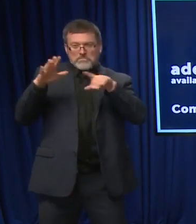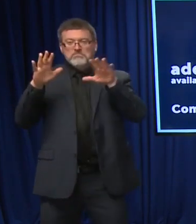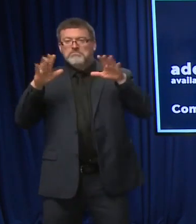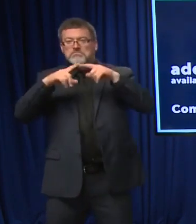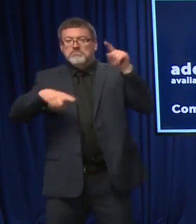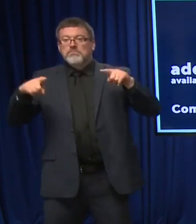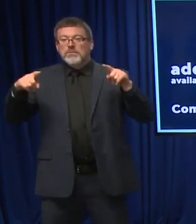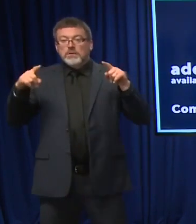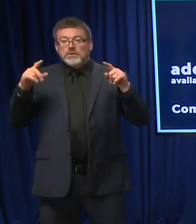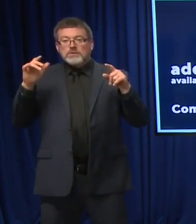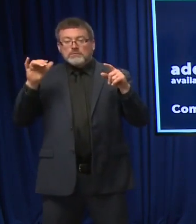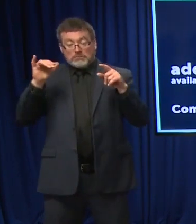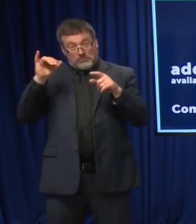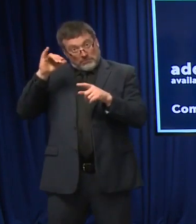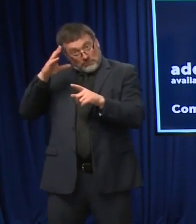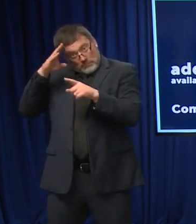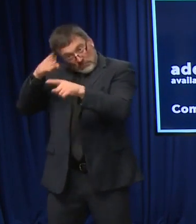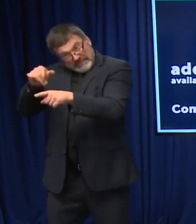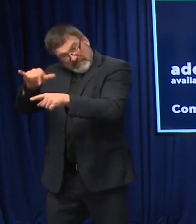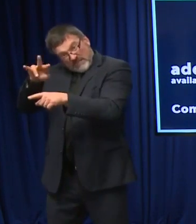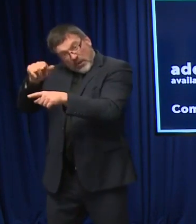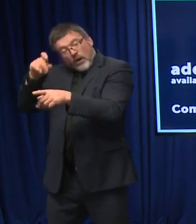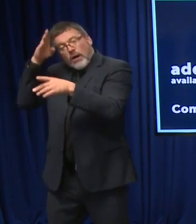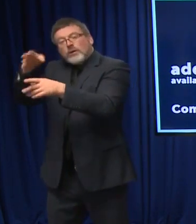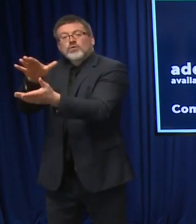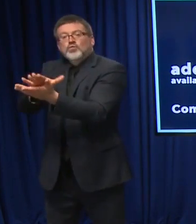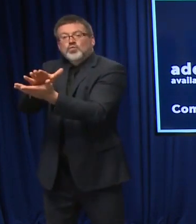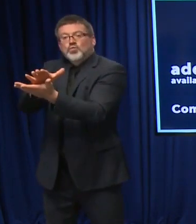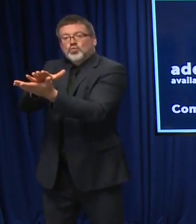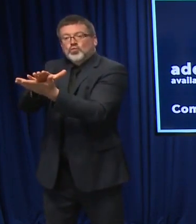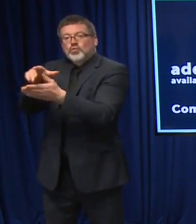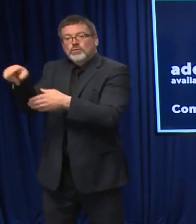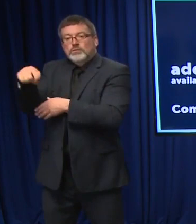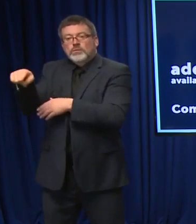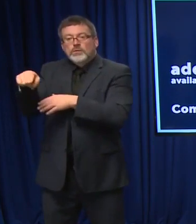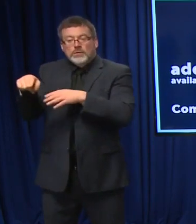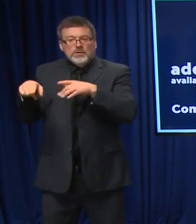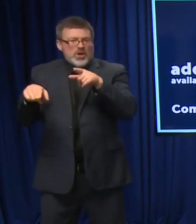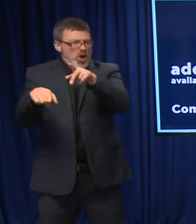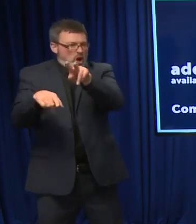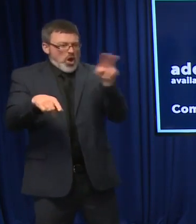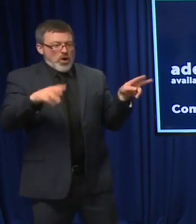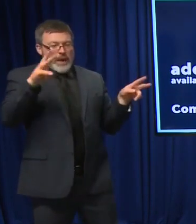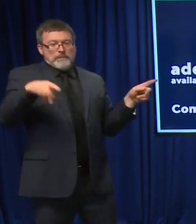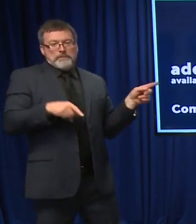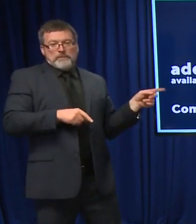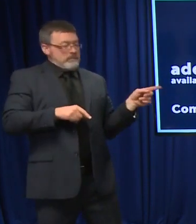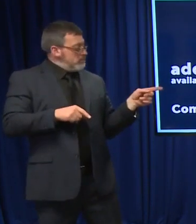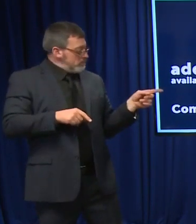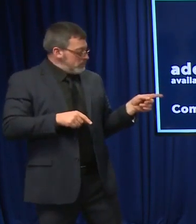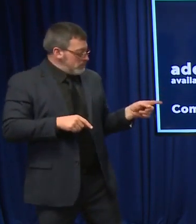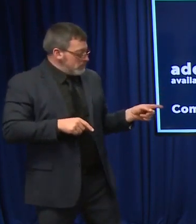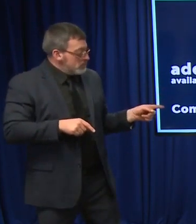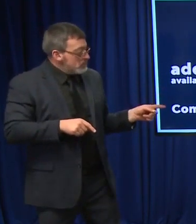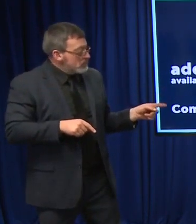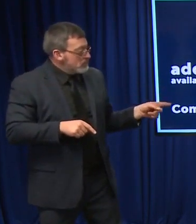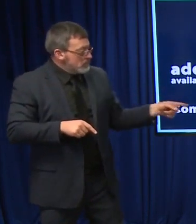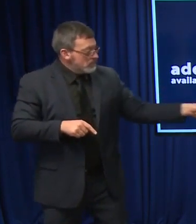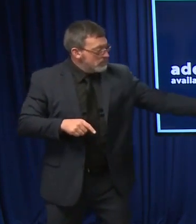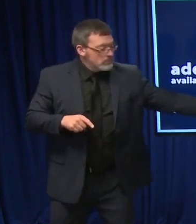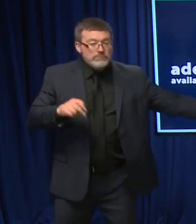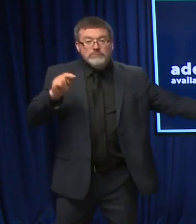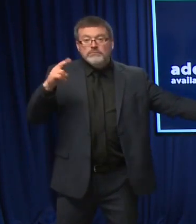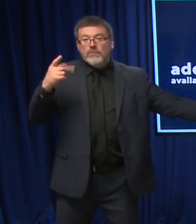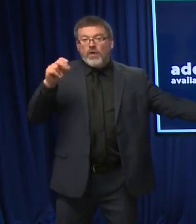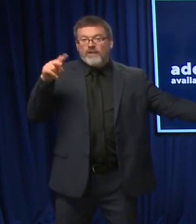remaining allotment of tests can be available through our website as well. So the NH.gov forward slash COVID-19 website. You'll